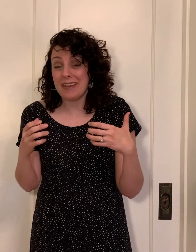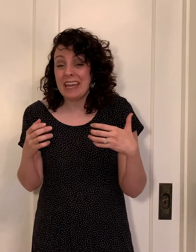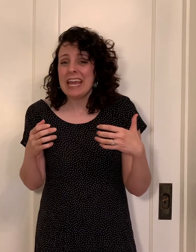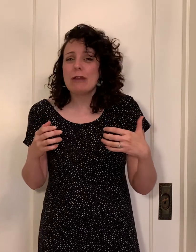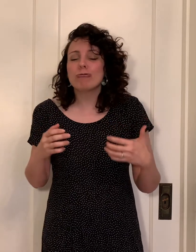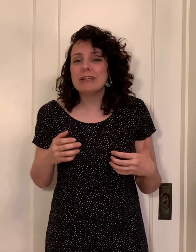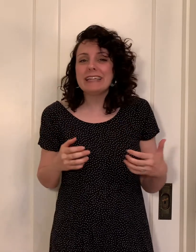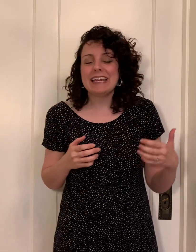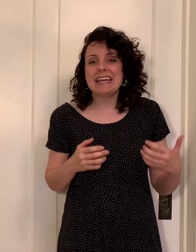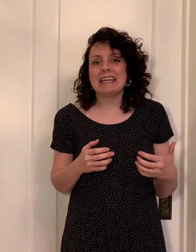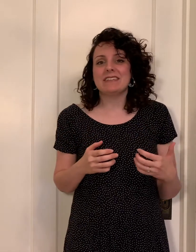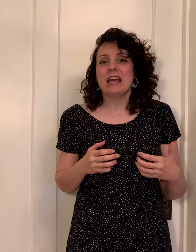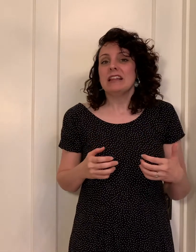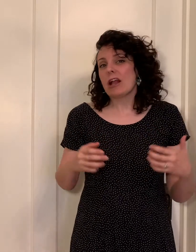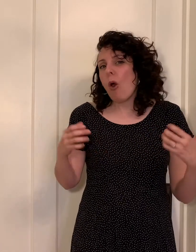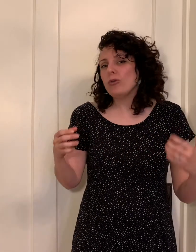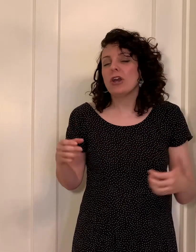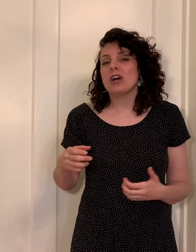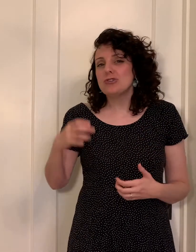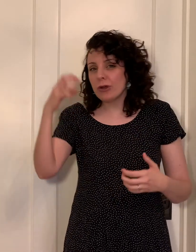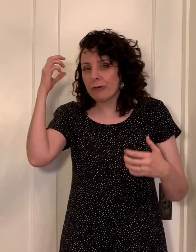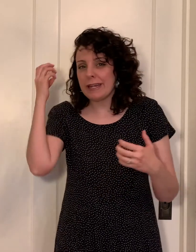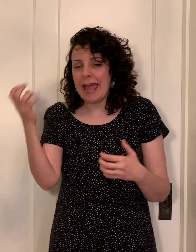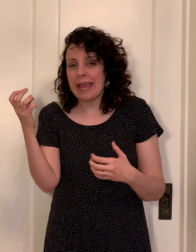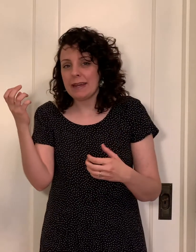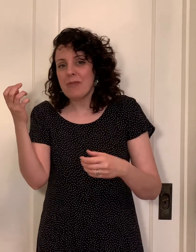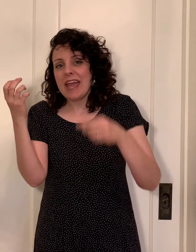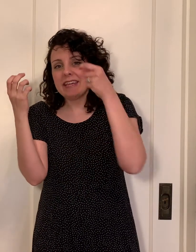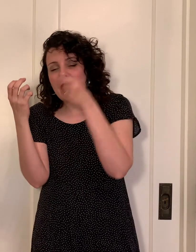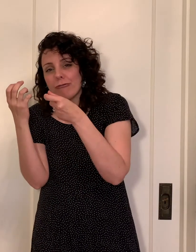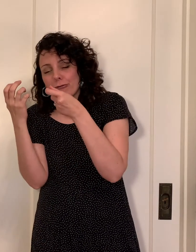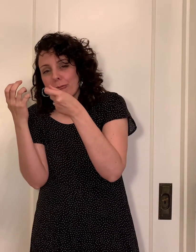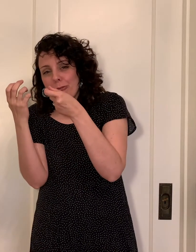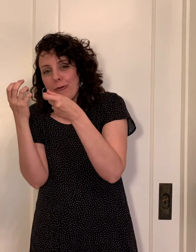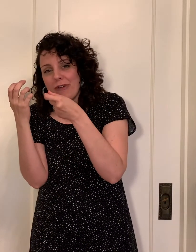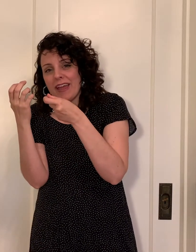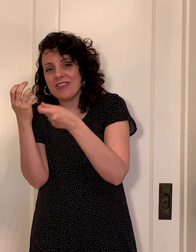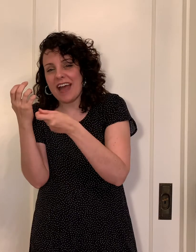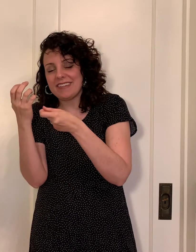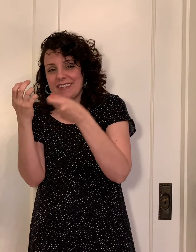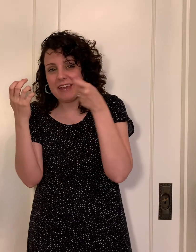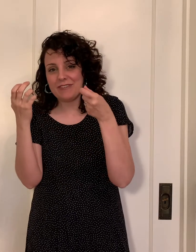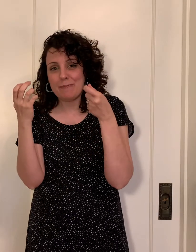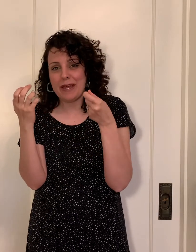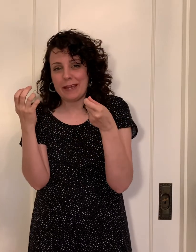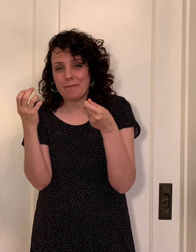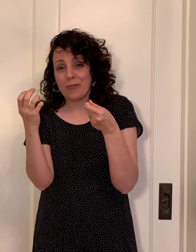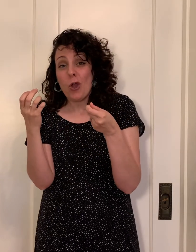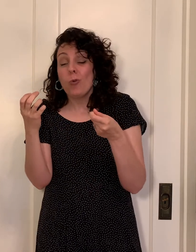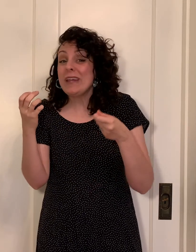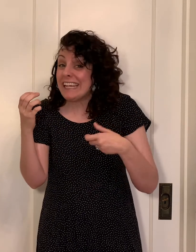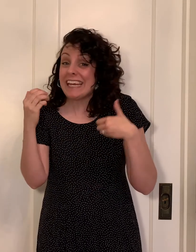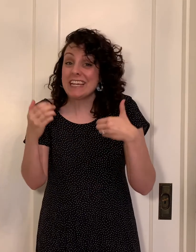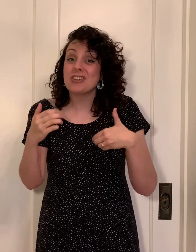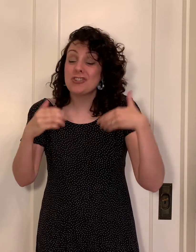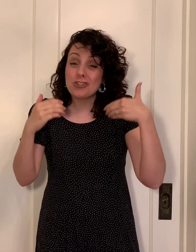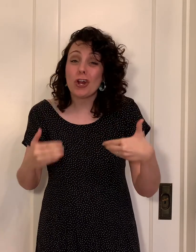it really is like holding on to a grenade and never removing that safety pin we need to start